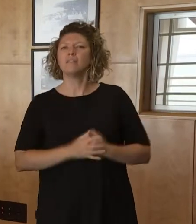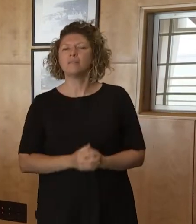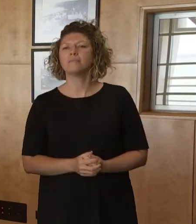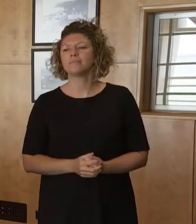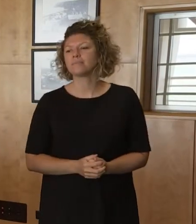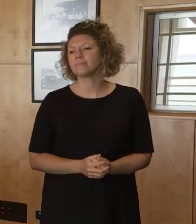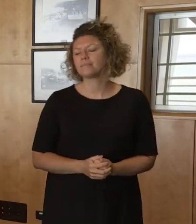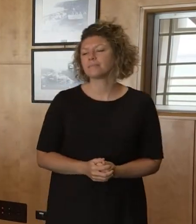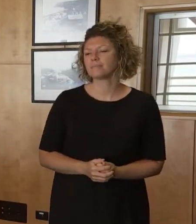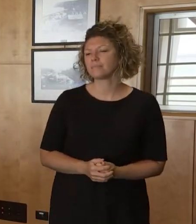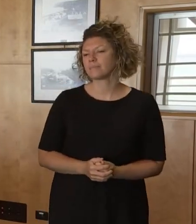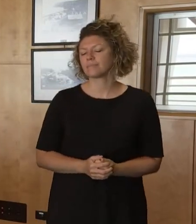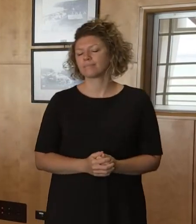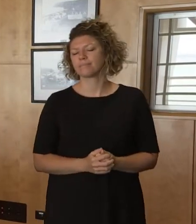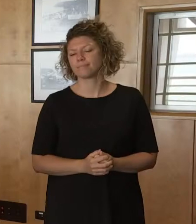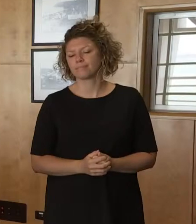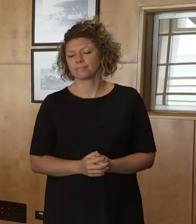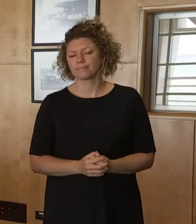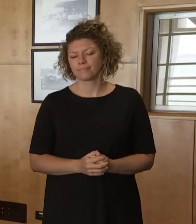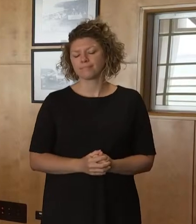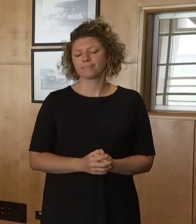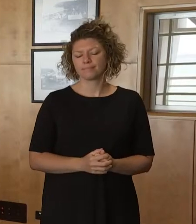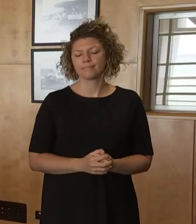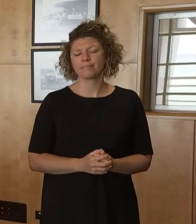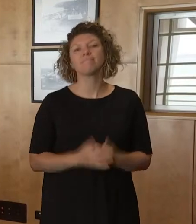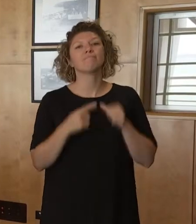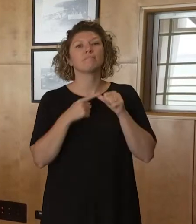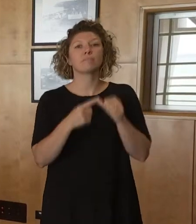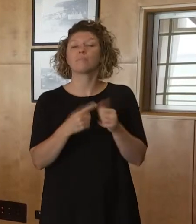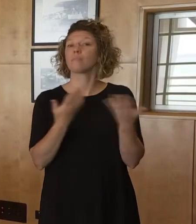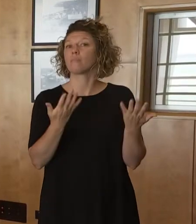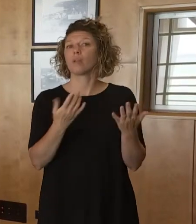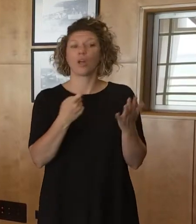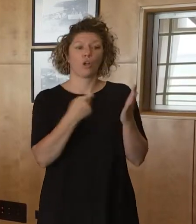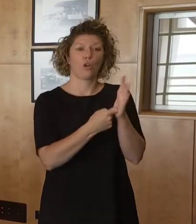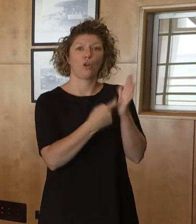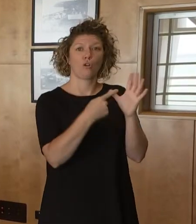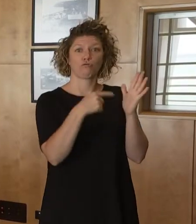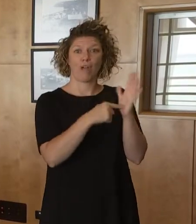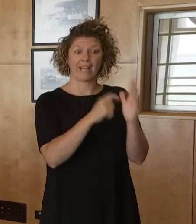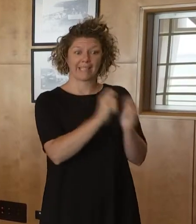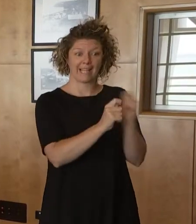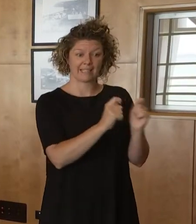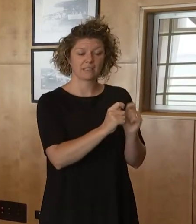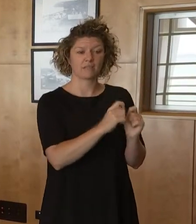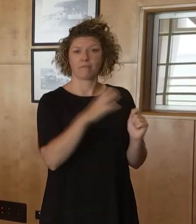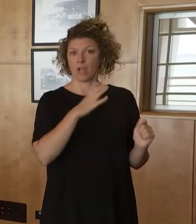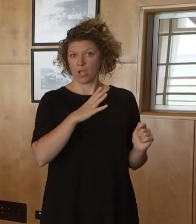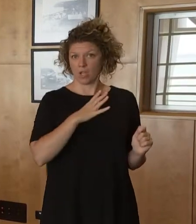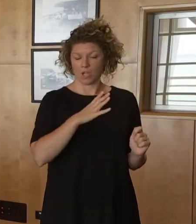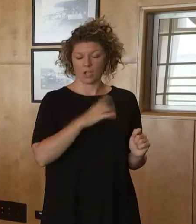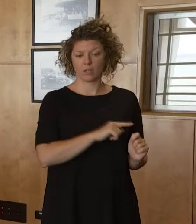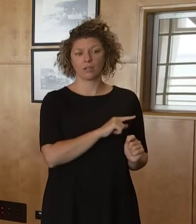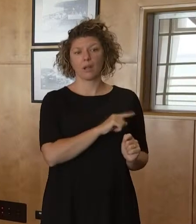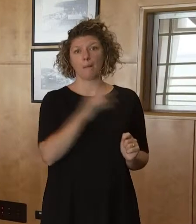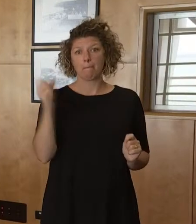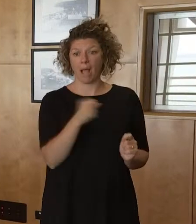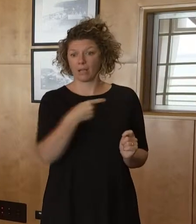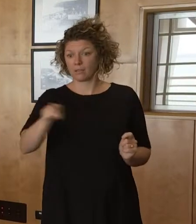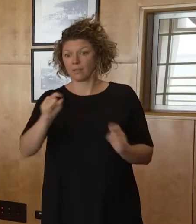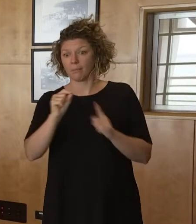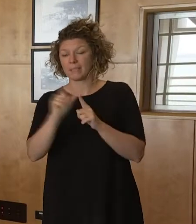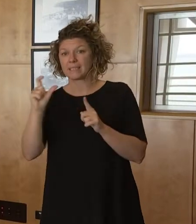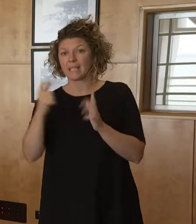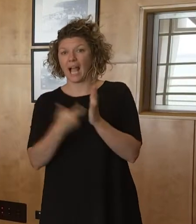you saw initially that even if someone had returned a positive rat, they had to go and get a PCR test. We then have seen in terms of the